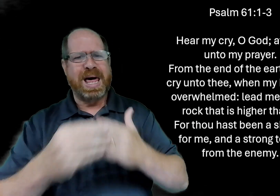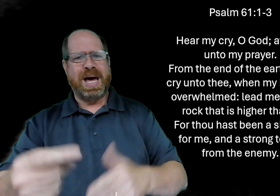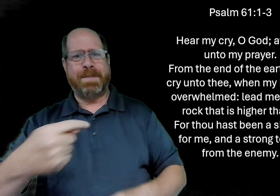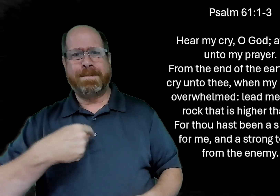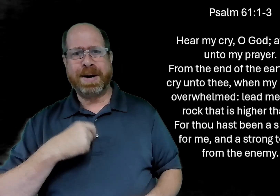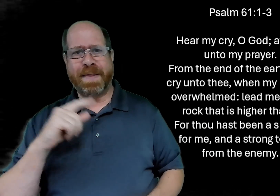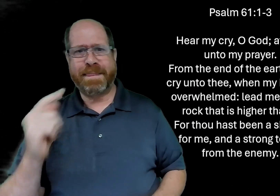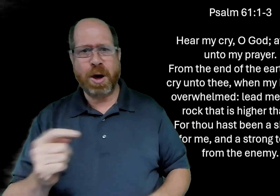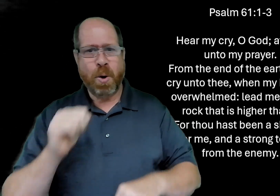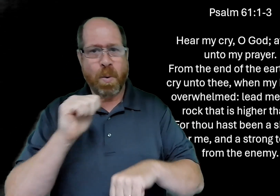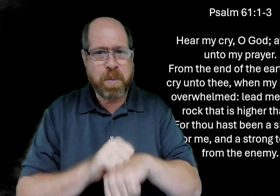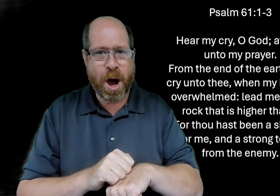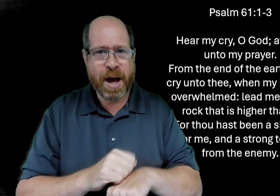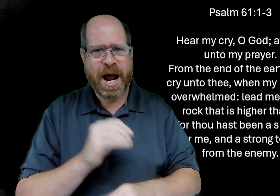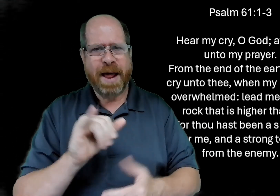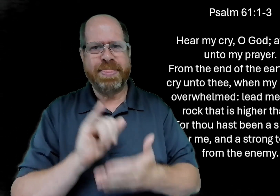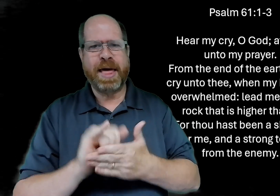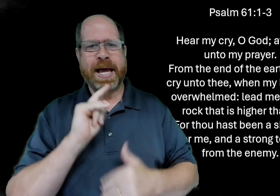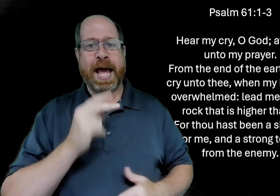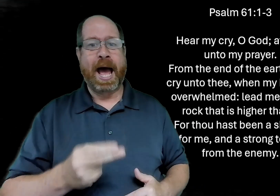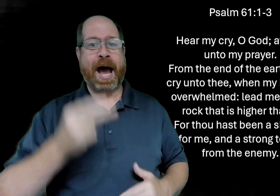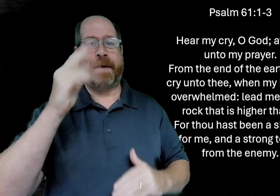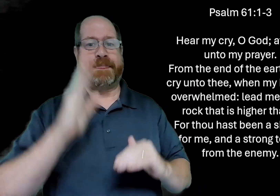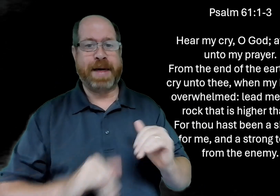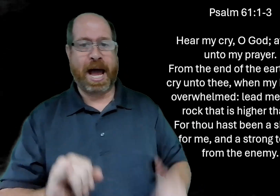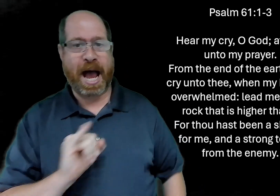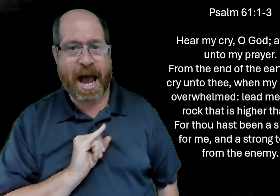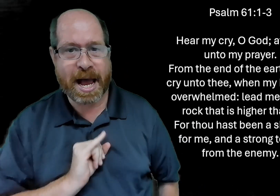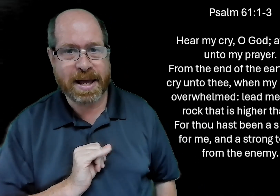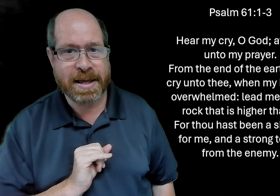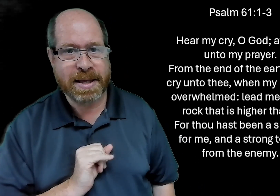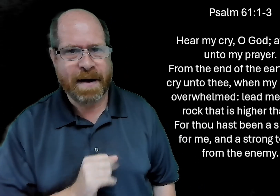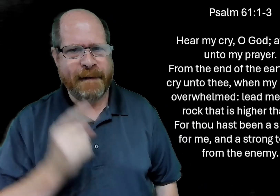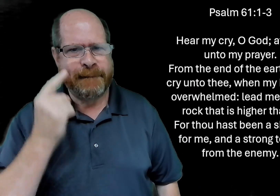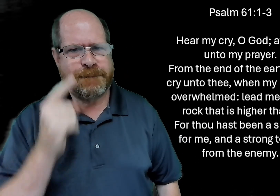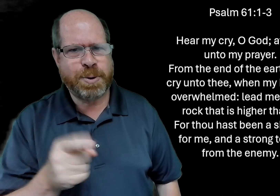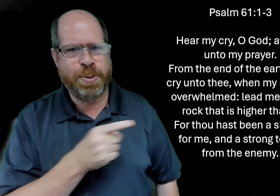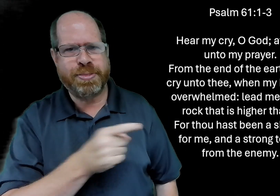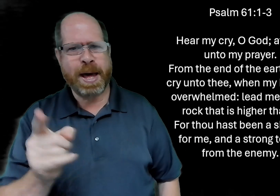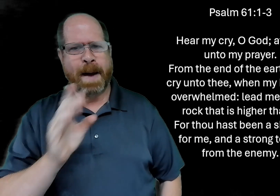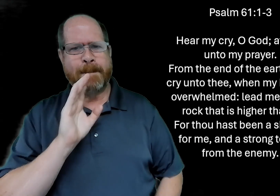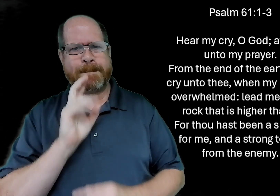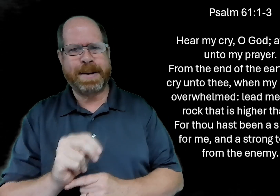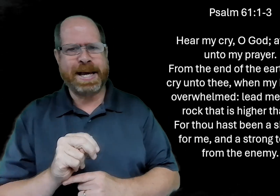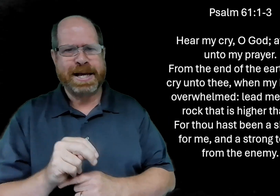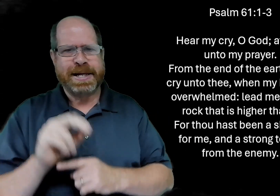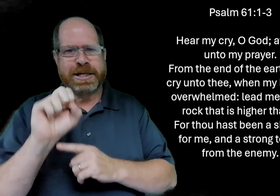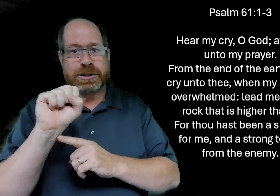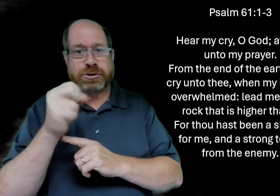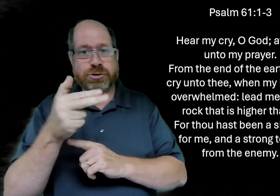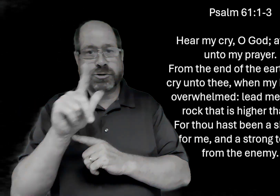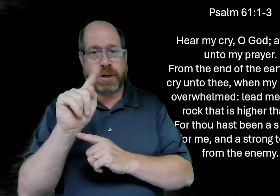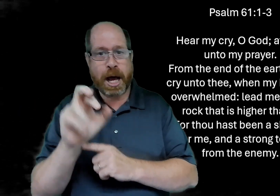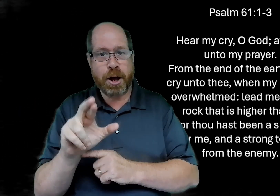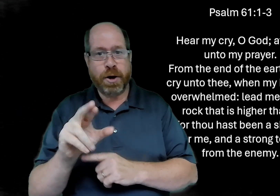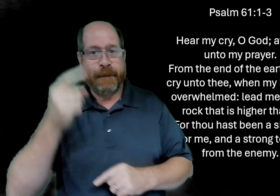lead me to the rock that is higher than i for thou hast been a shelter for me